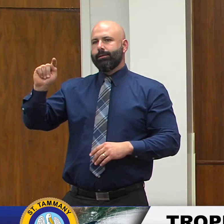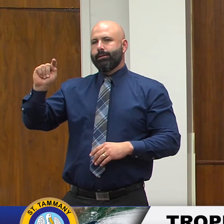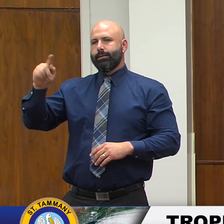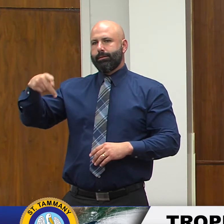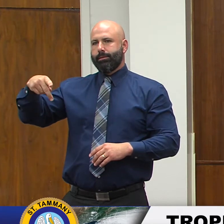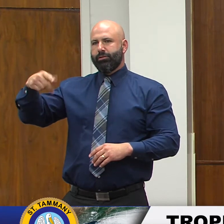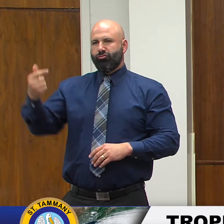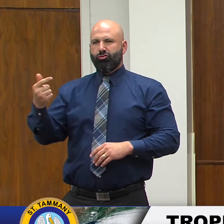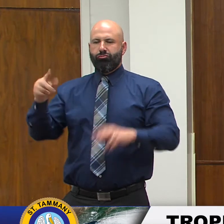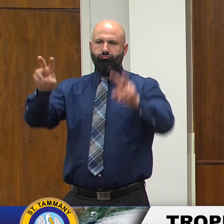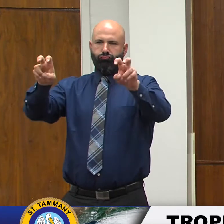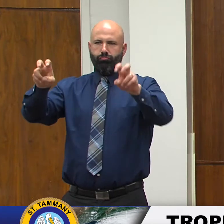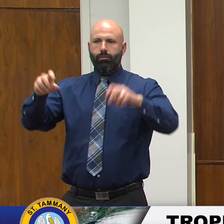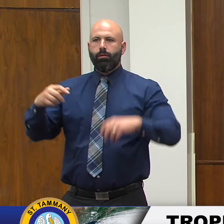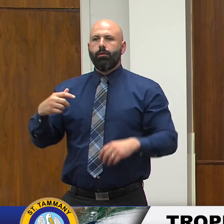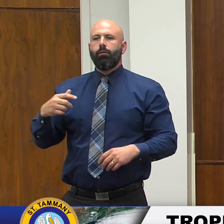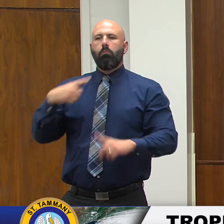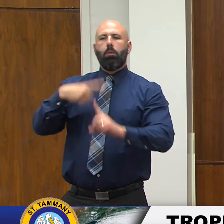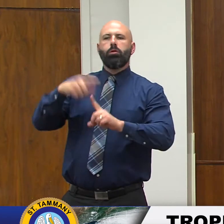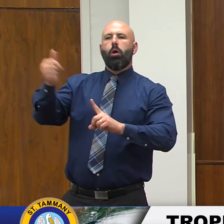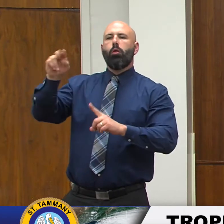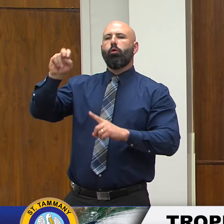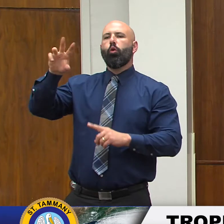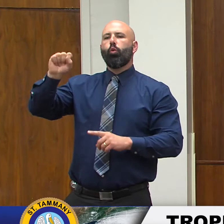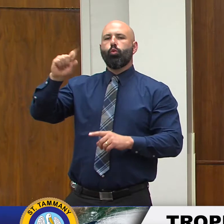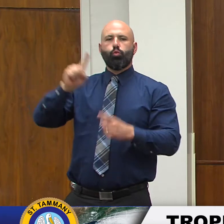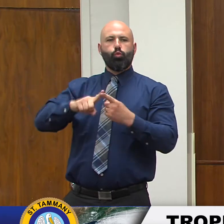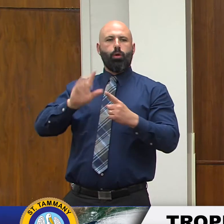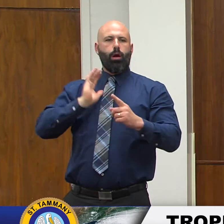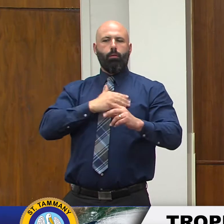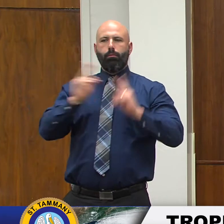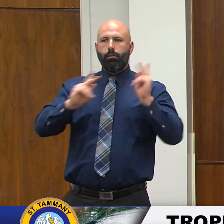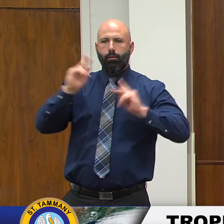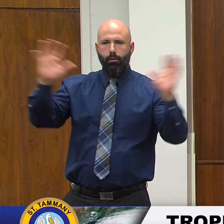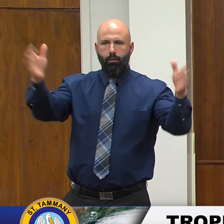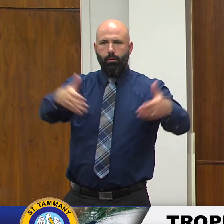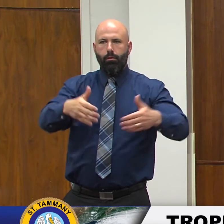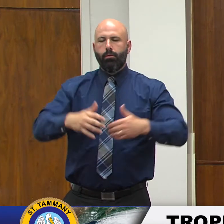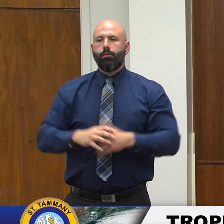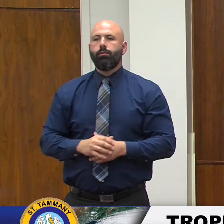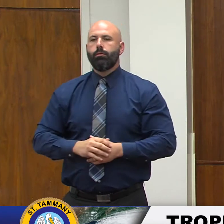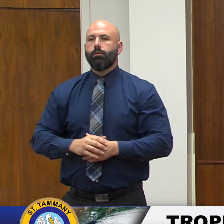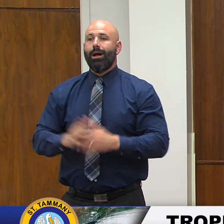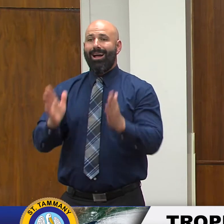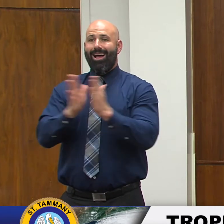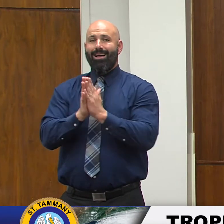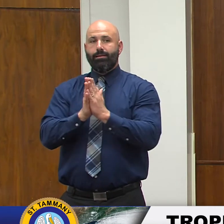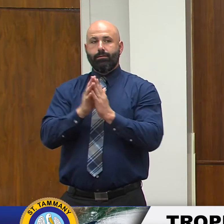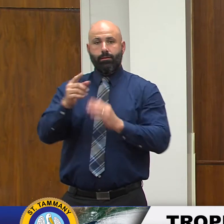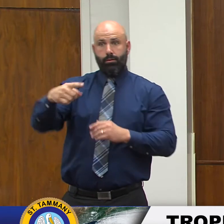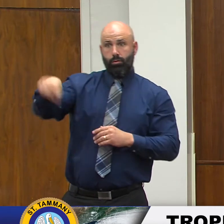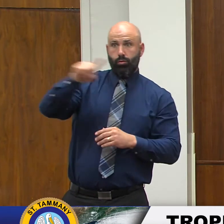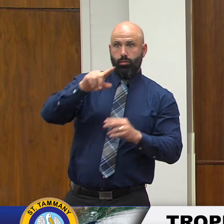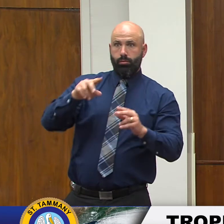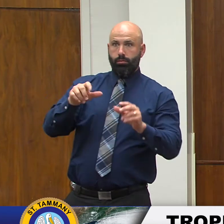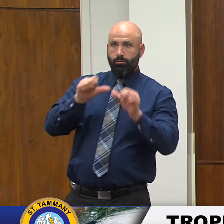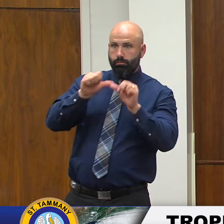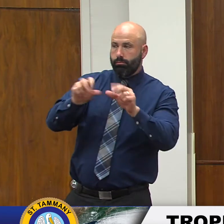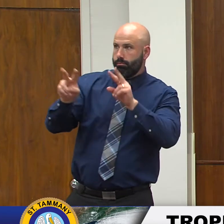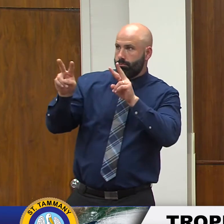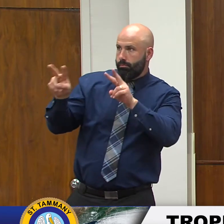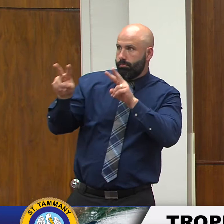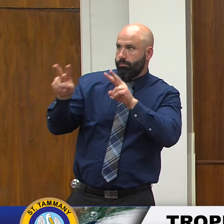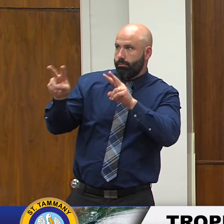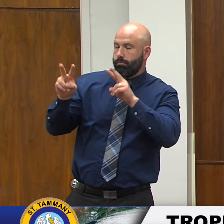sources of getting our news out to our citizens and we're gonna ask that our citizens stay tuned to our local